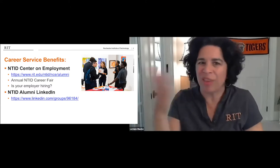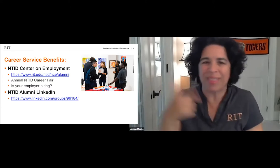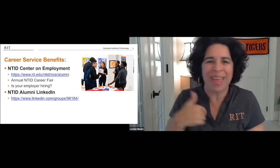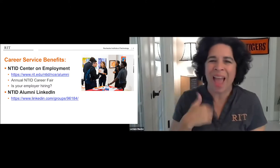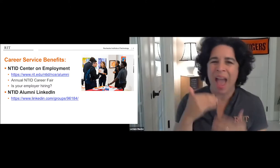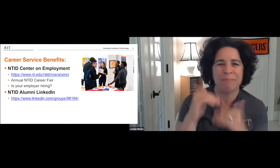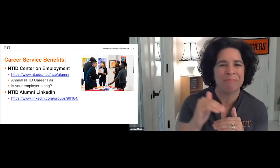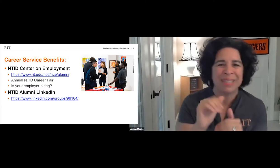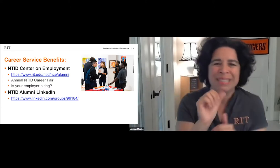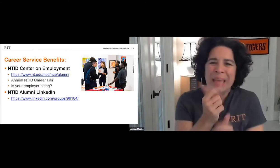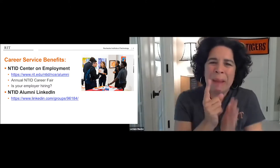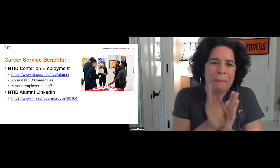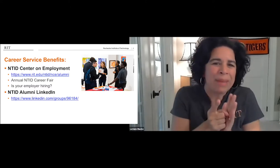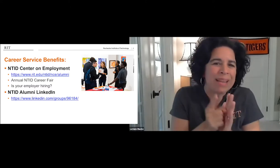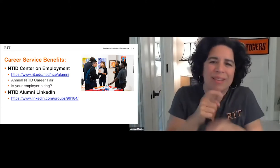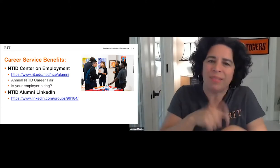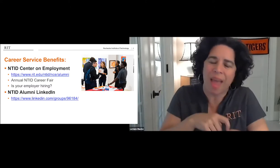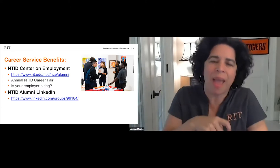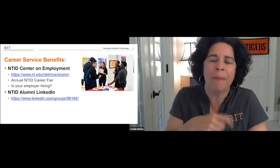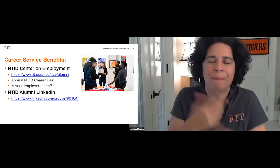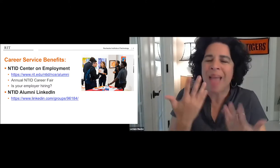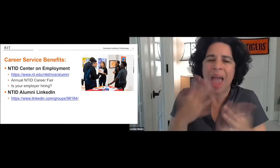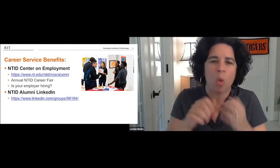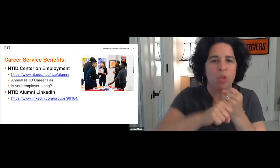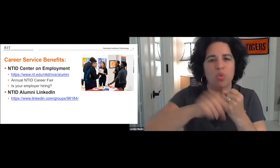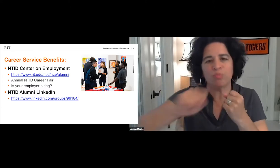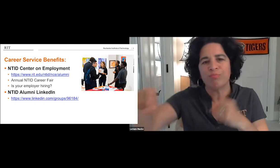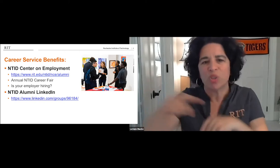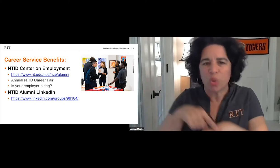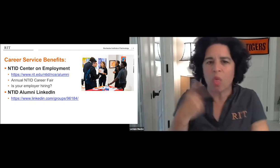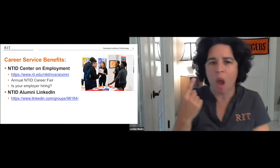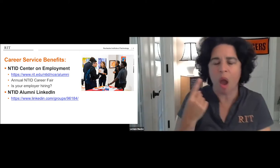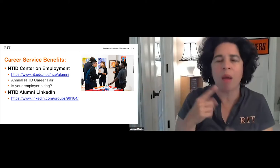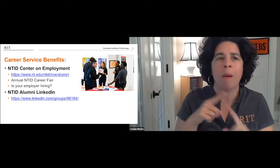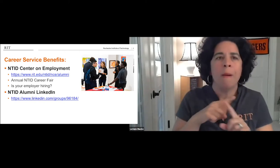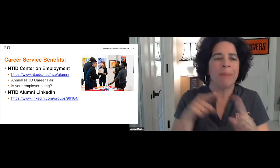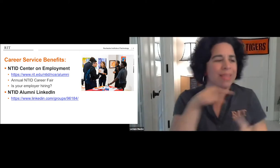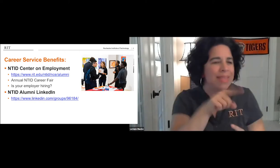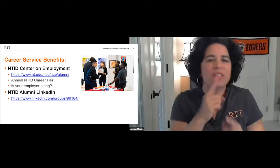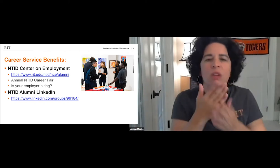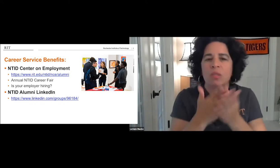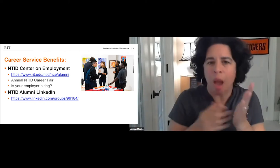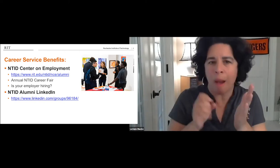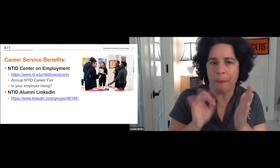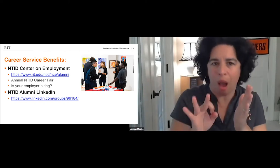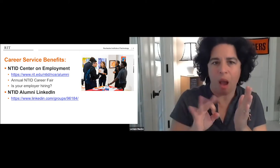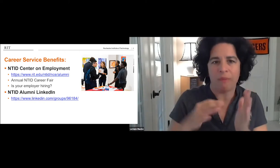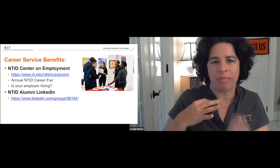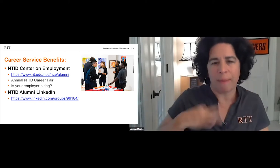list. It's impossible for me to talk about all of the benefits that we have in just a few short minutes. That would take far too